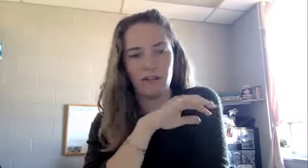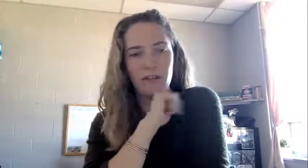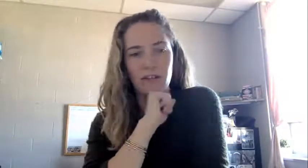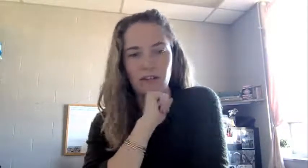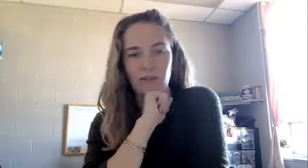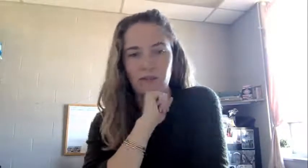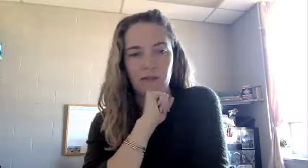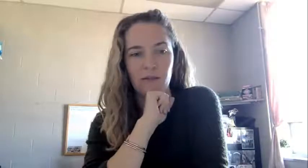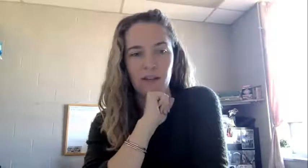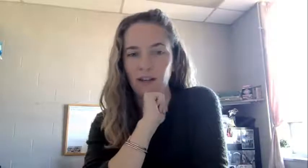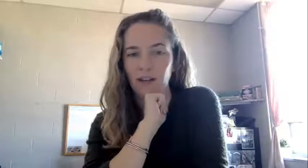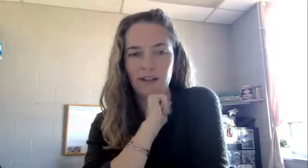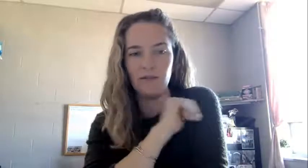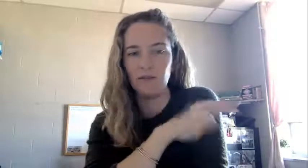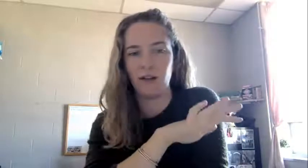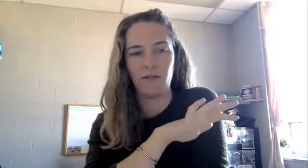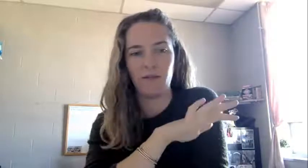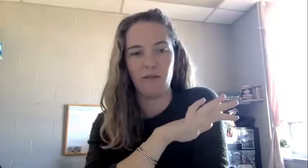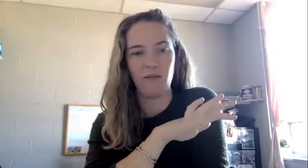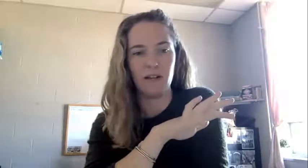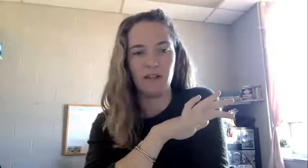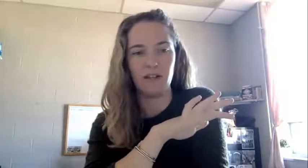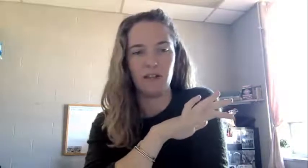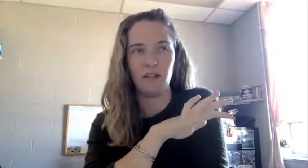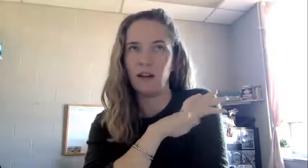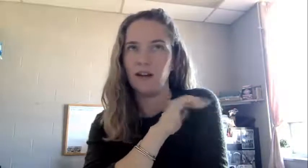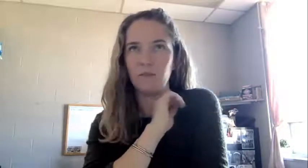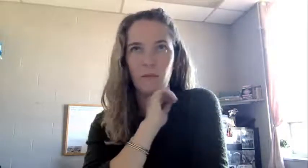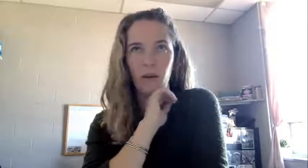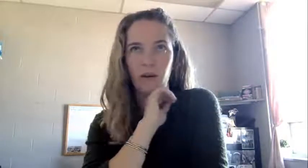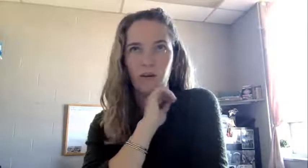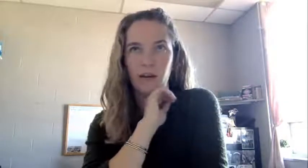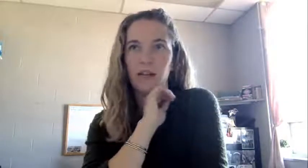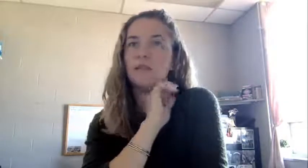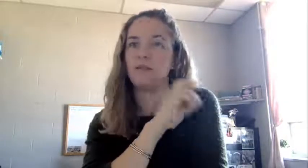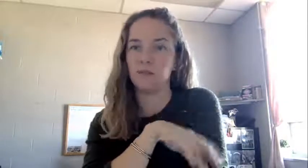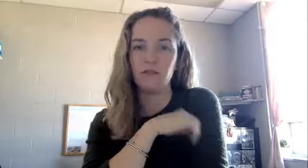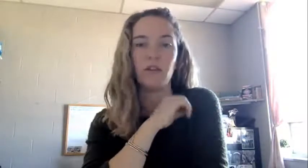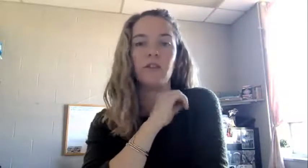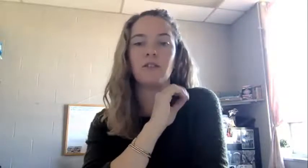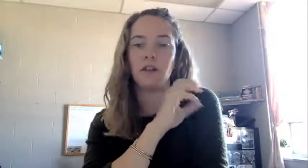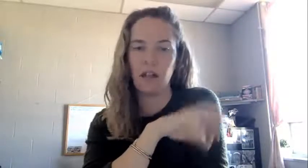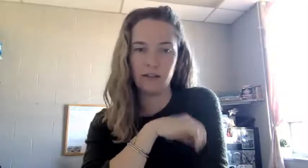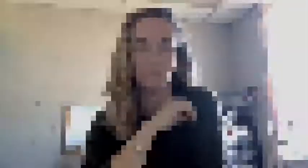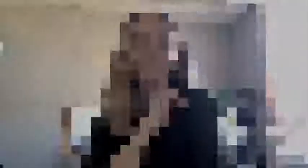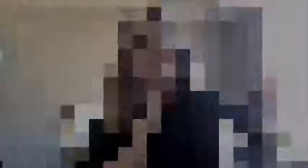I wanted to do. I knew that I wanted to end up somewhere where I got to do some research and some teaching.